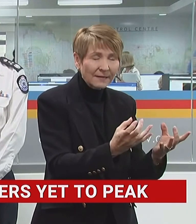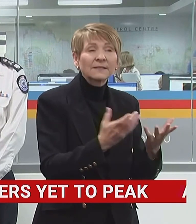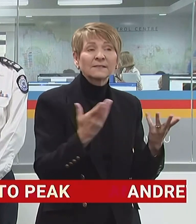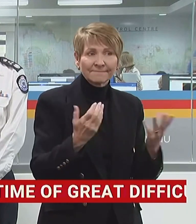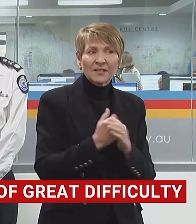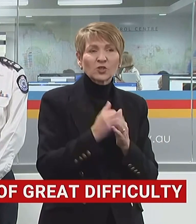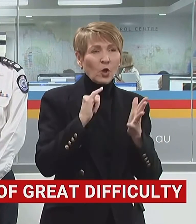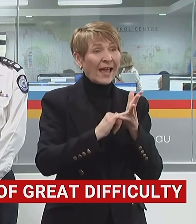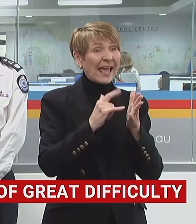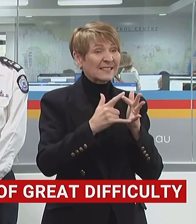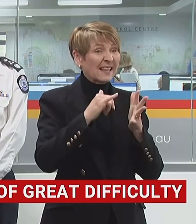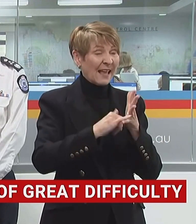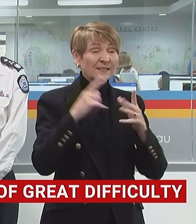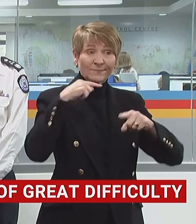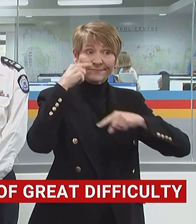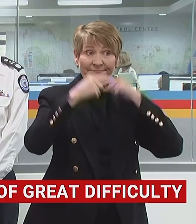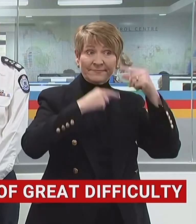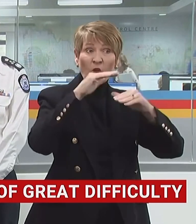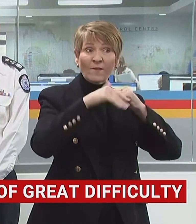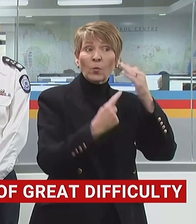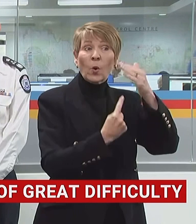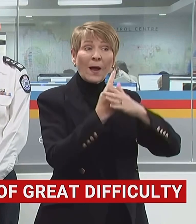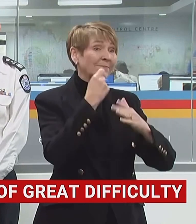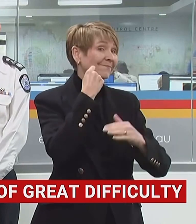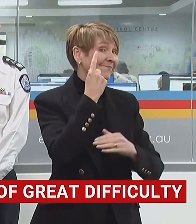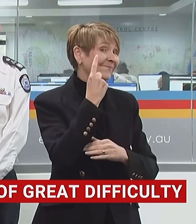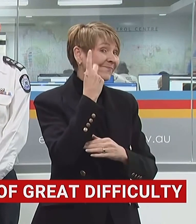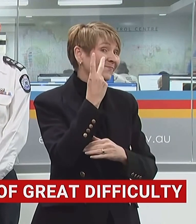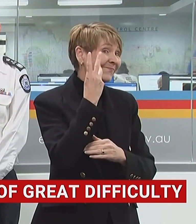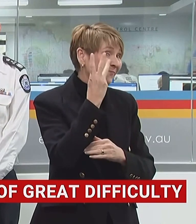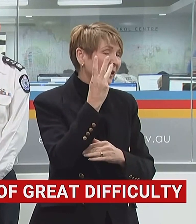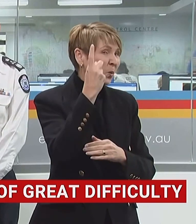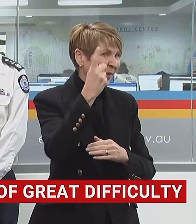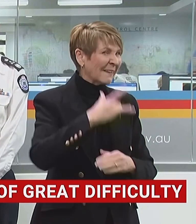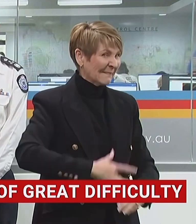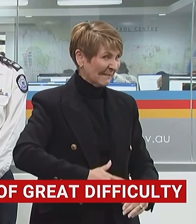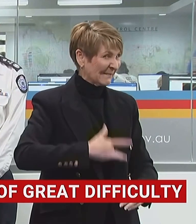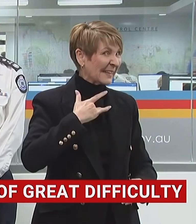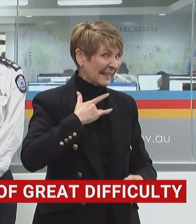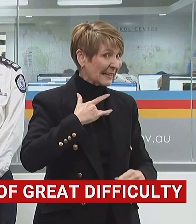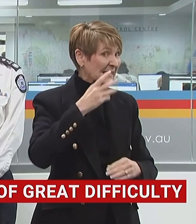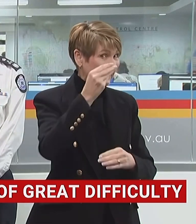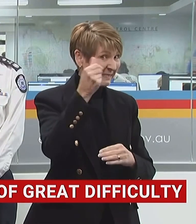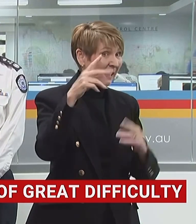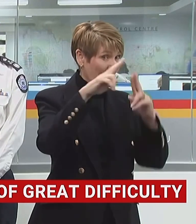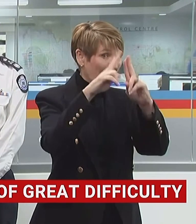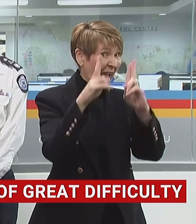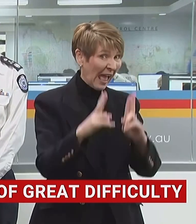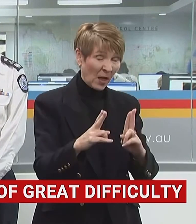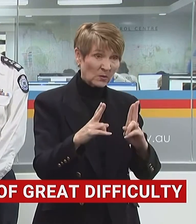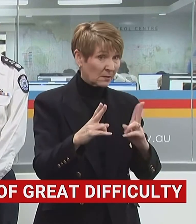expected outcomes over coming days, we think there's every chance that we'll need to house people at that Miquelum facility.